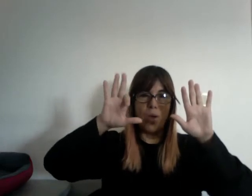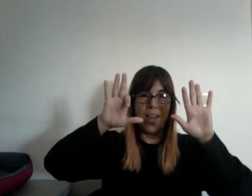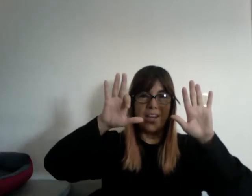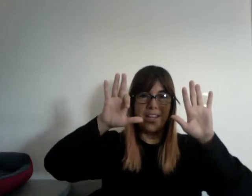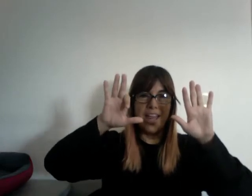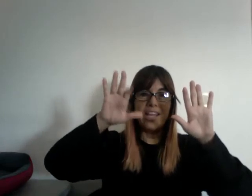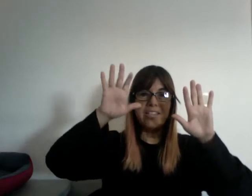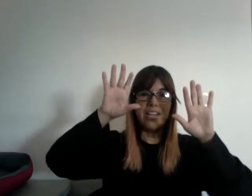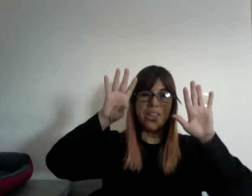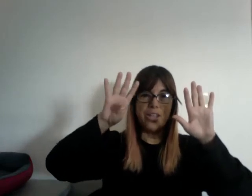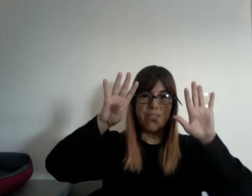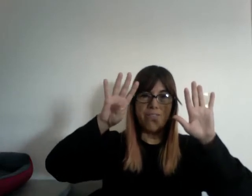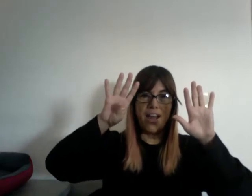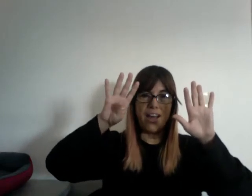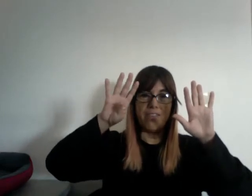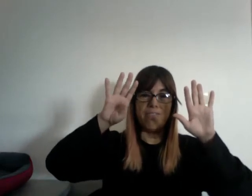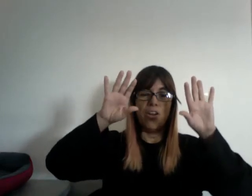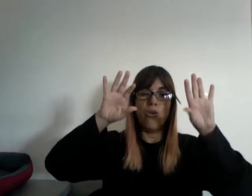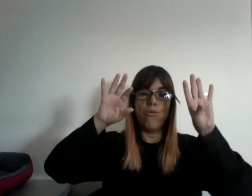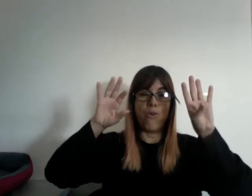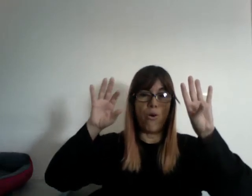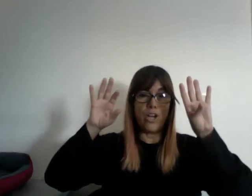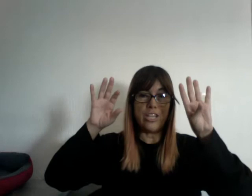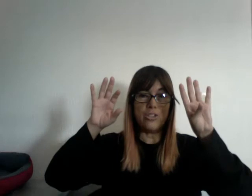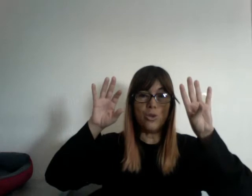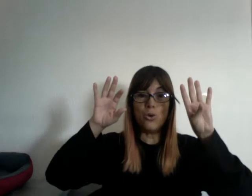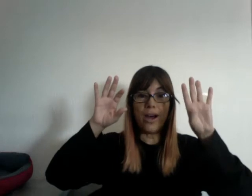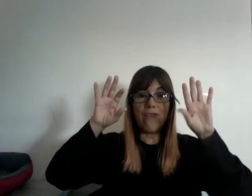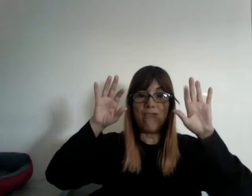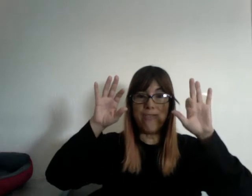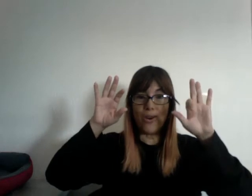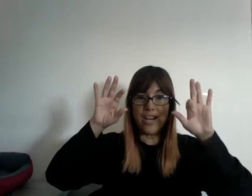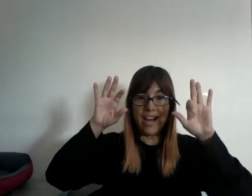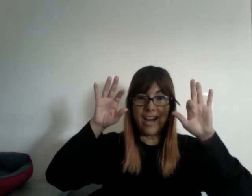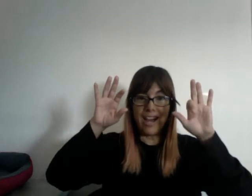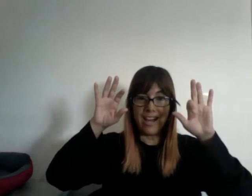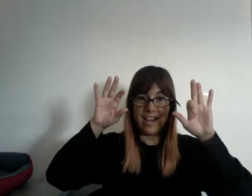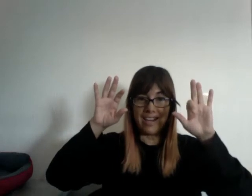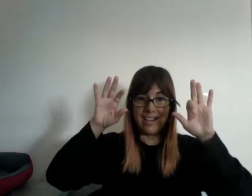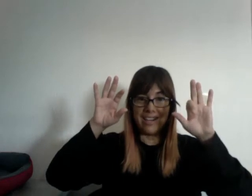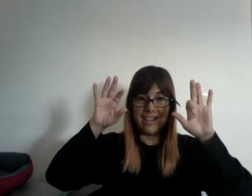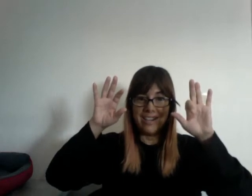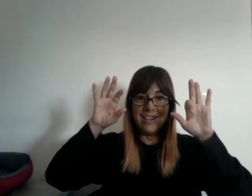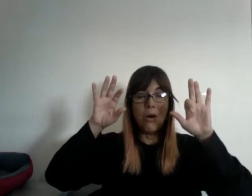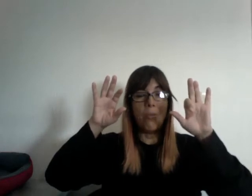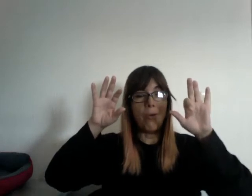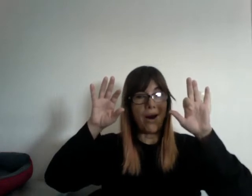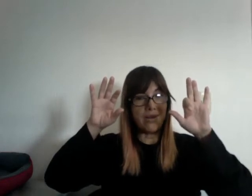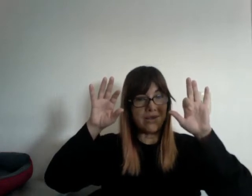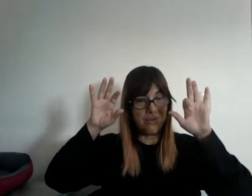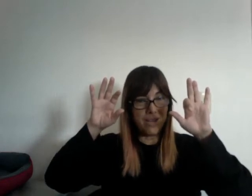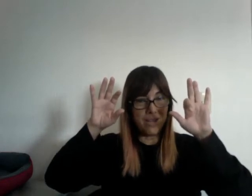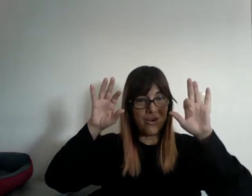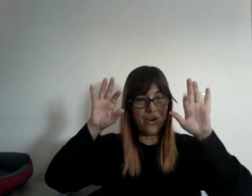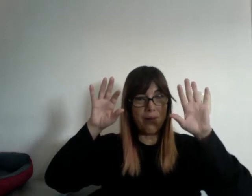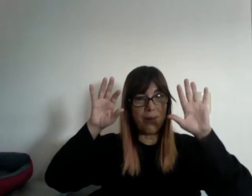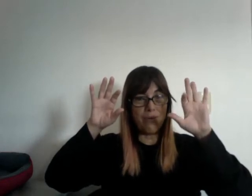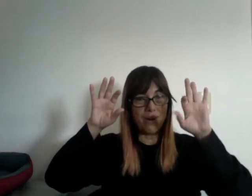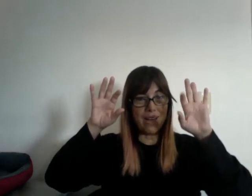28 and 35. 42 and 49. Pause the video and memorize